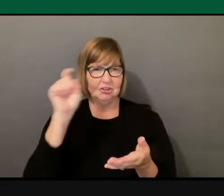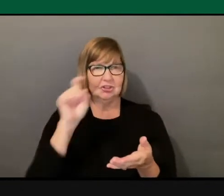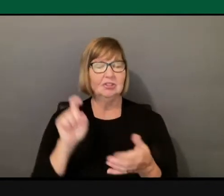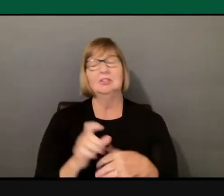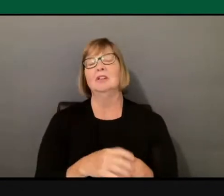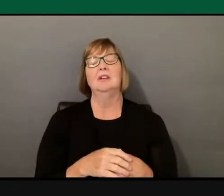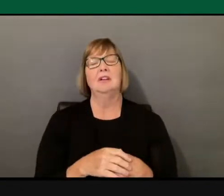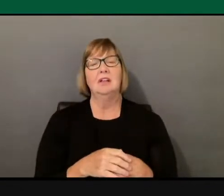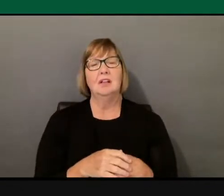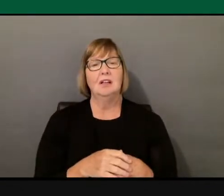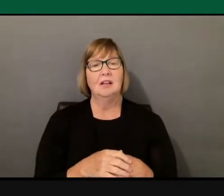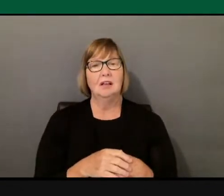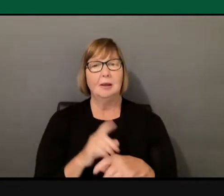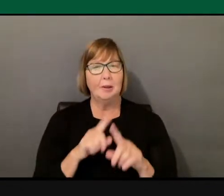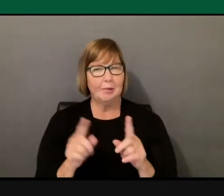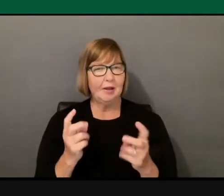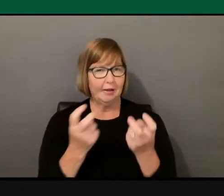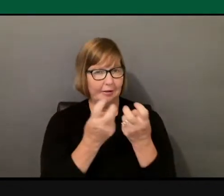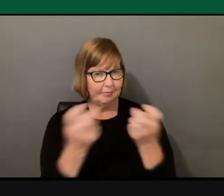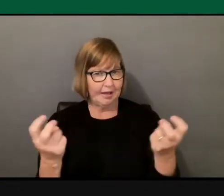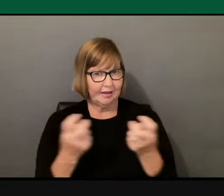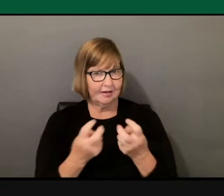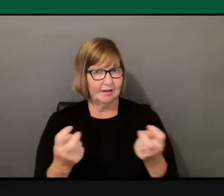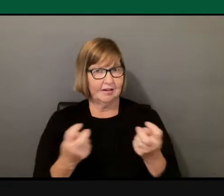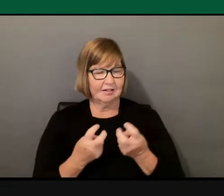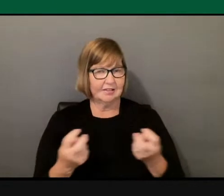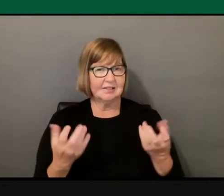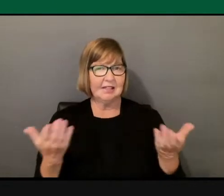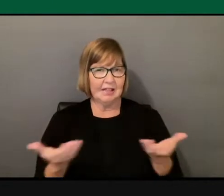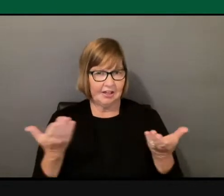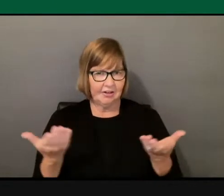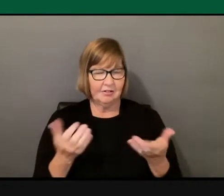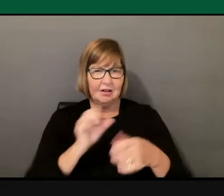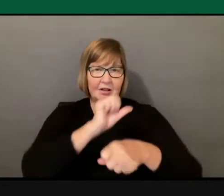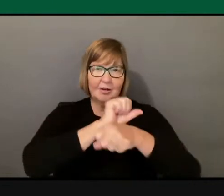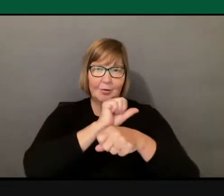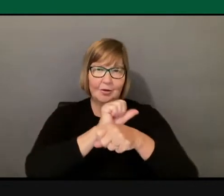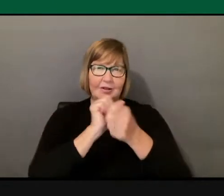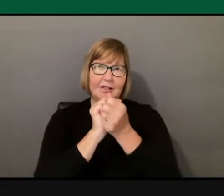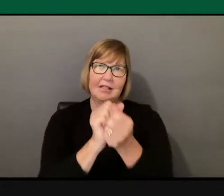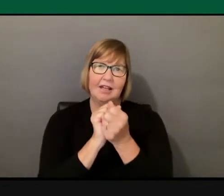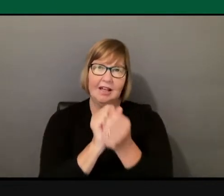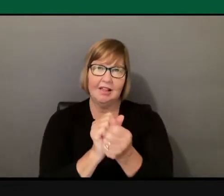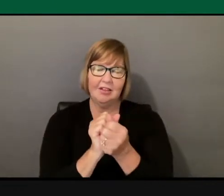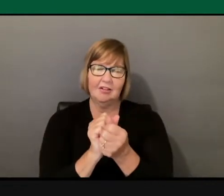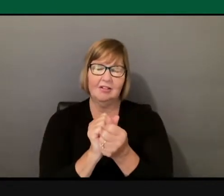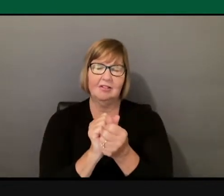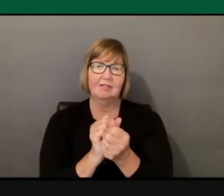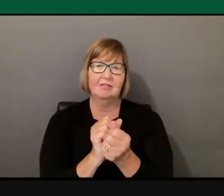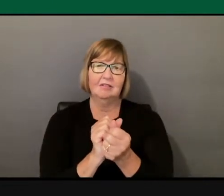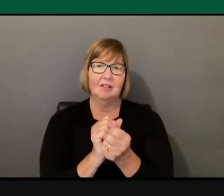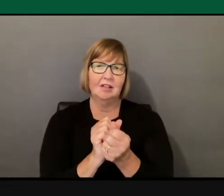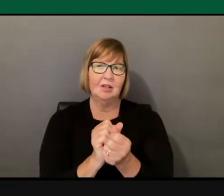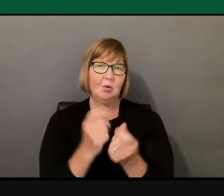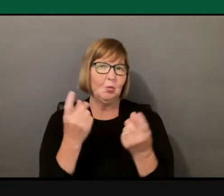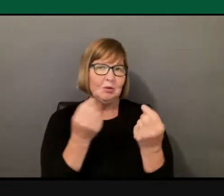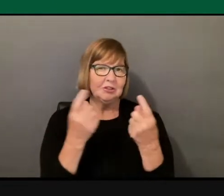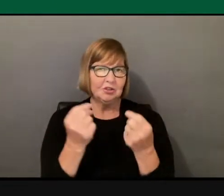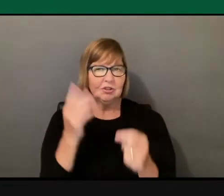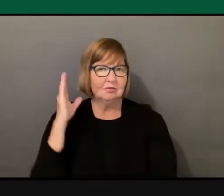to have us work together in how we could move forward, be proactive.